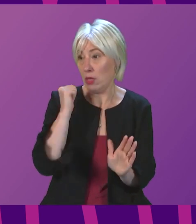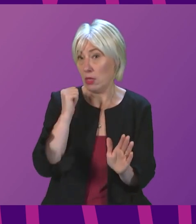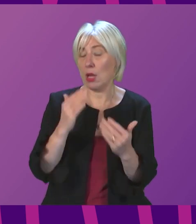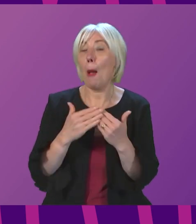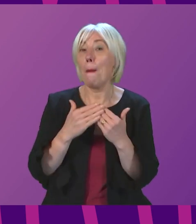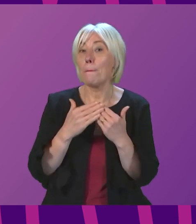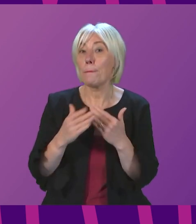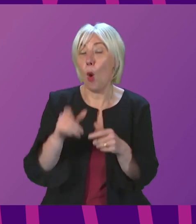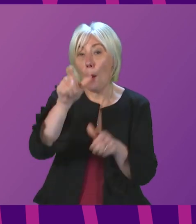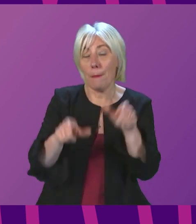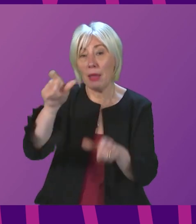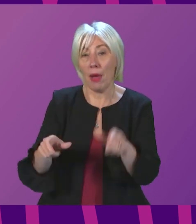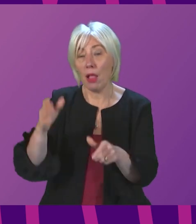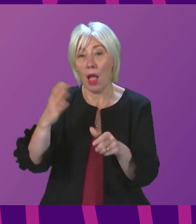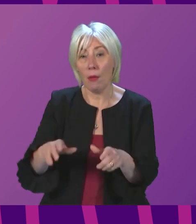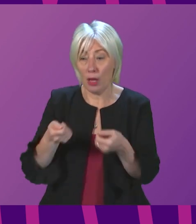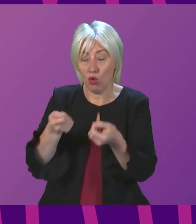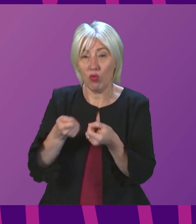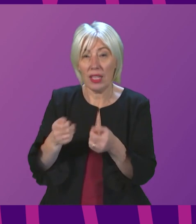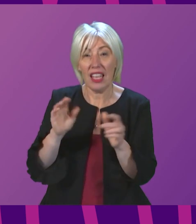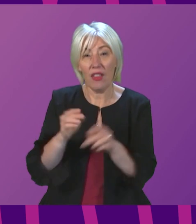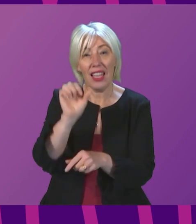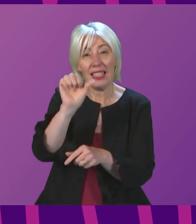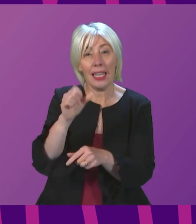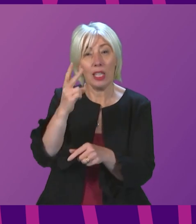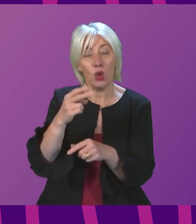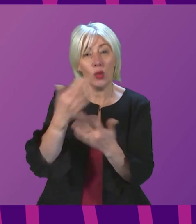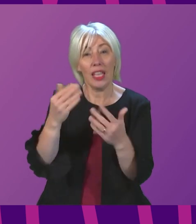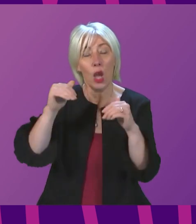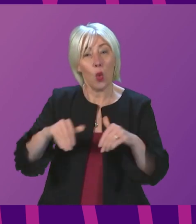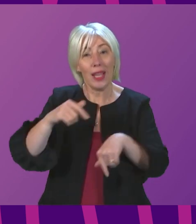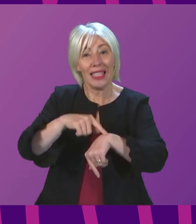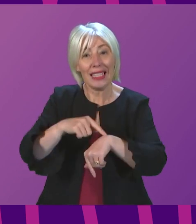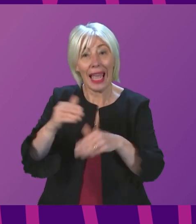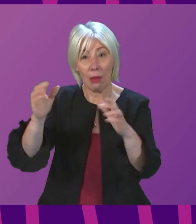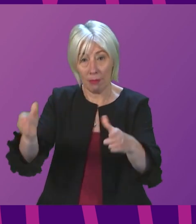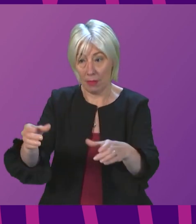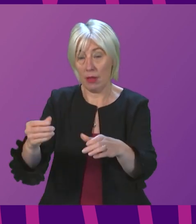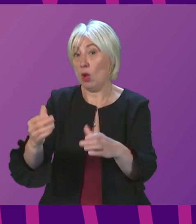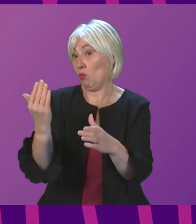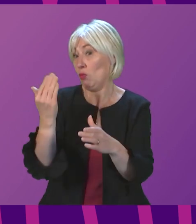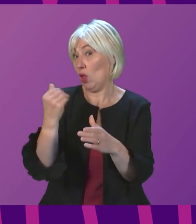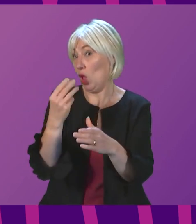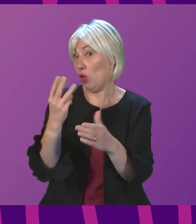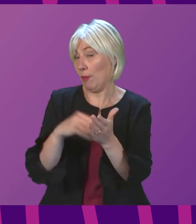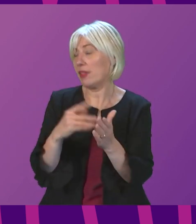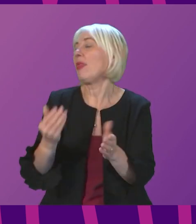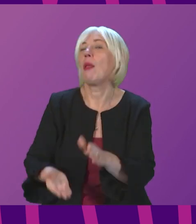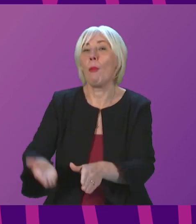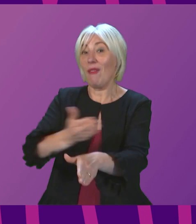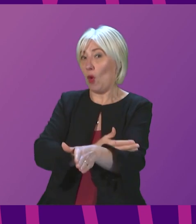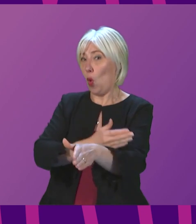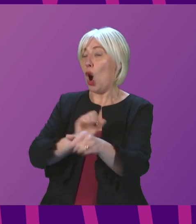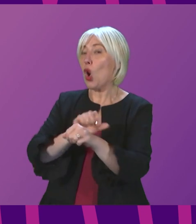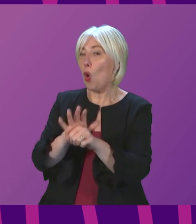treated within the 62-day waiting time standard compared to pre-Covid. So that is an indication that we